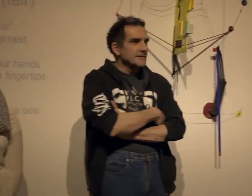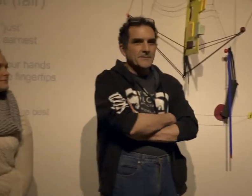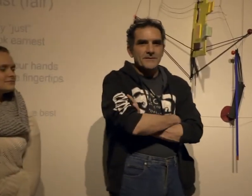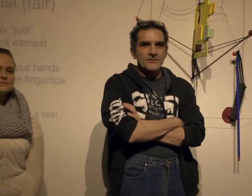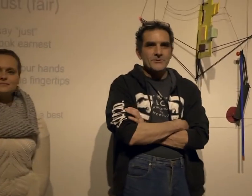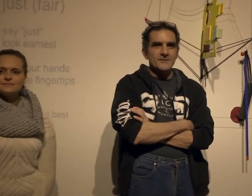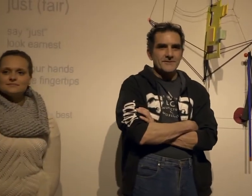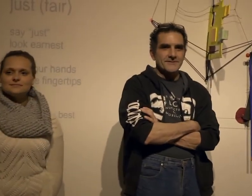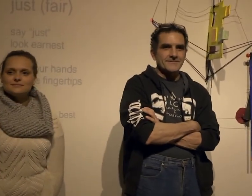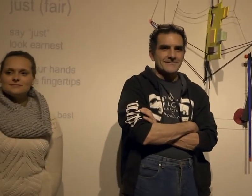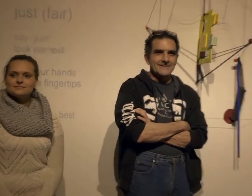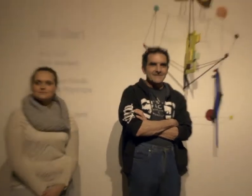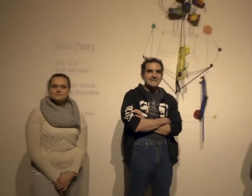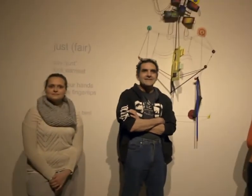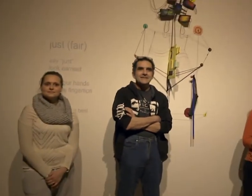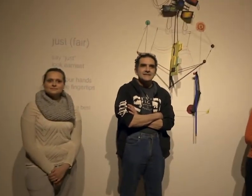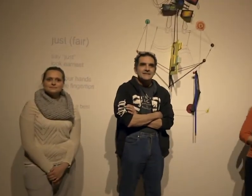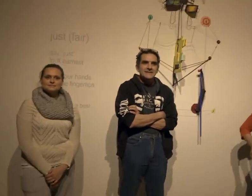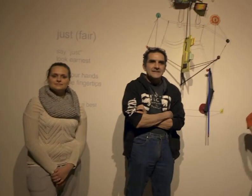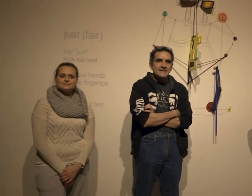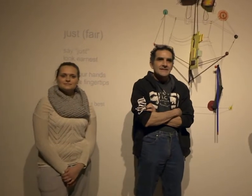does anybody have any questions I have a question